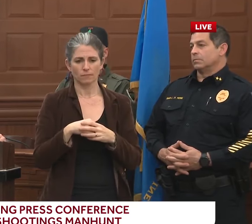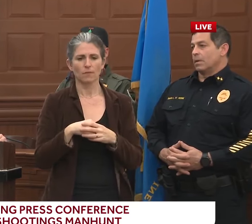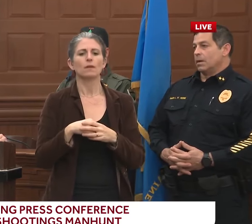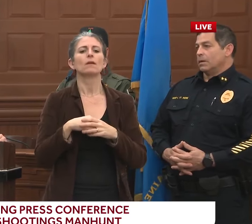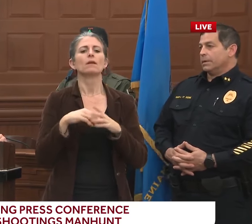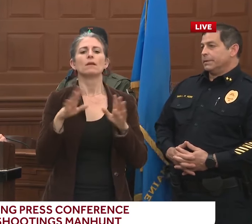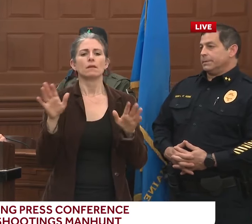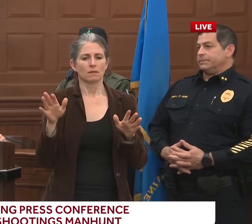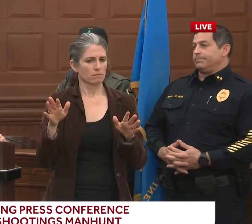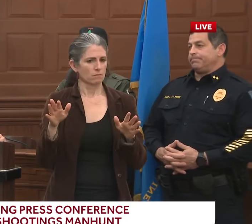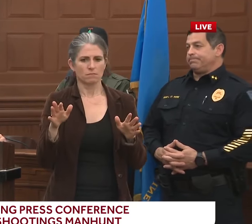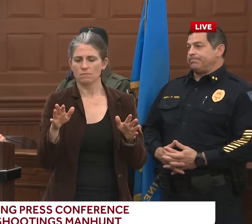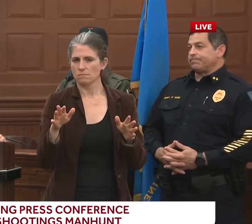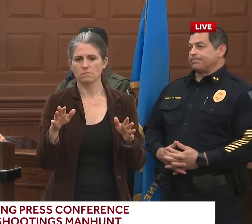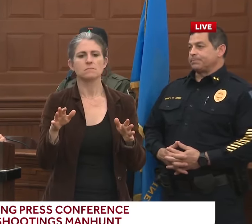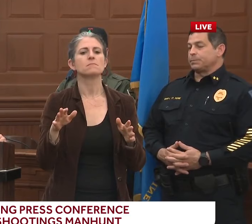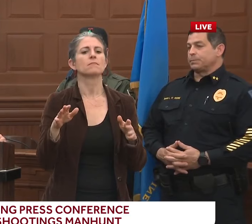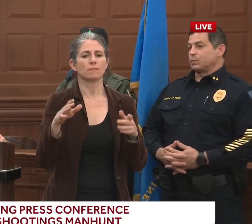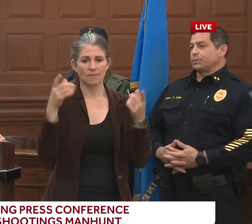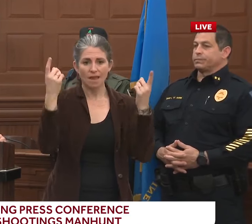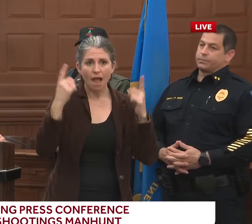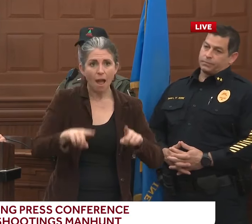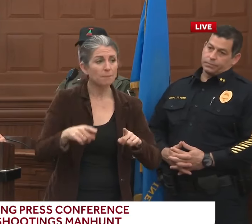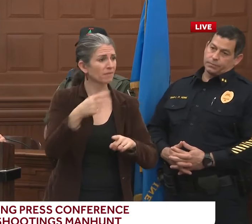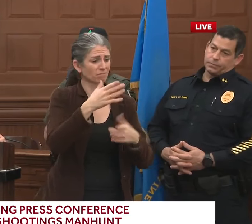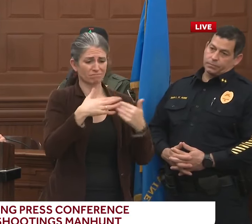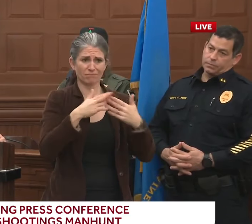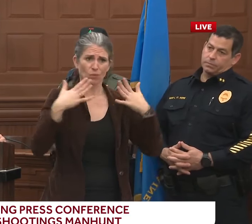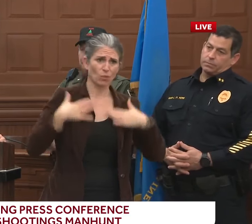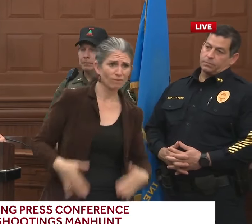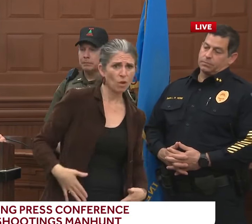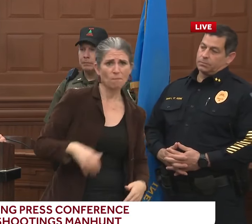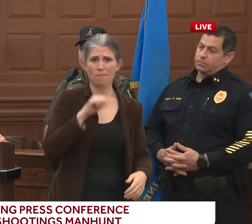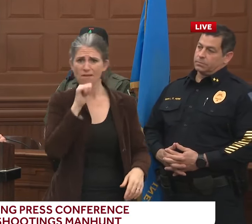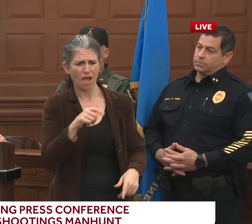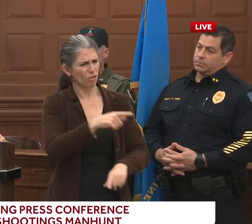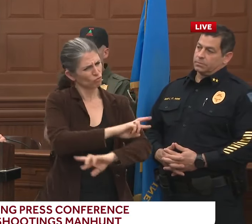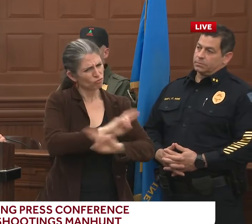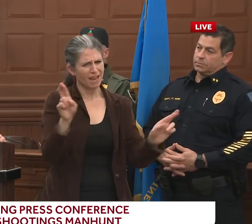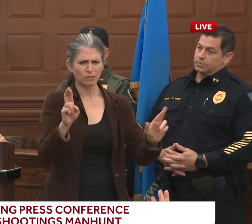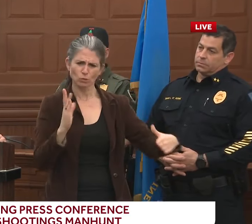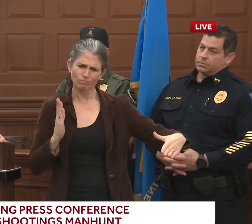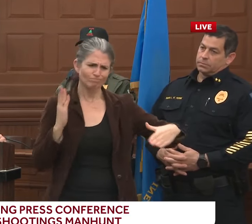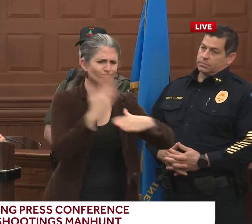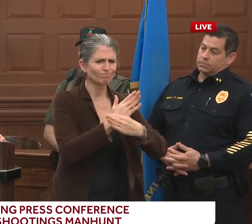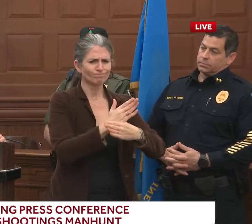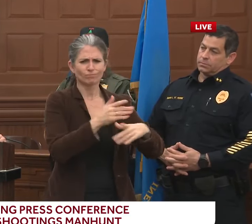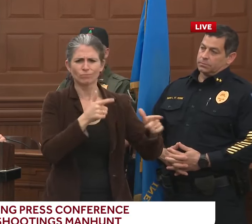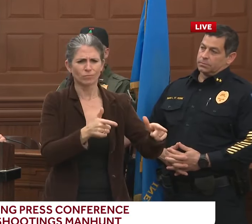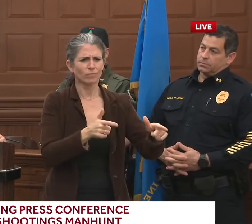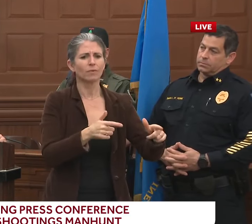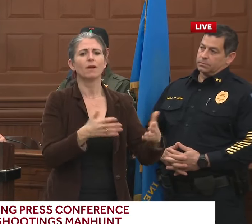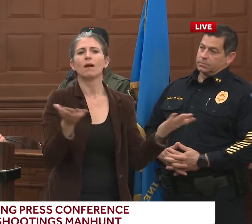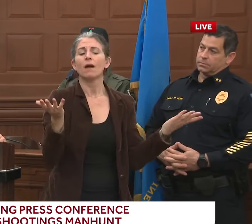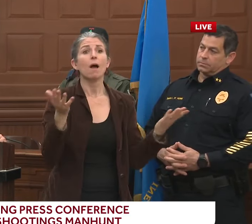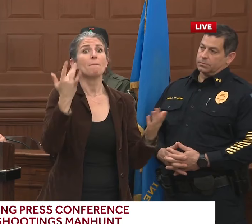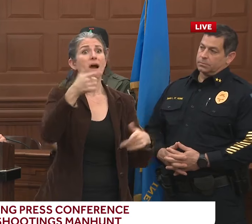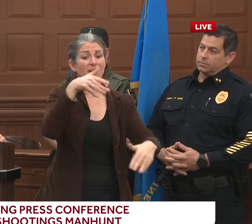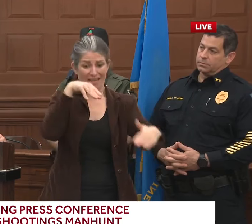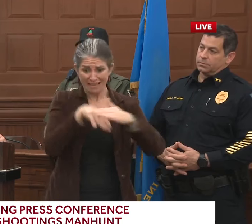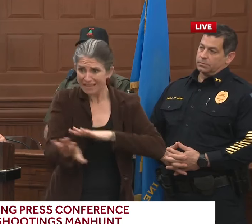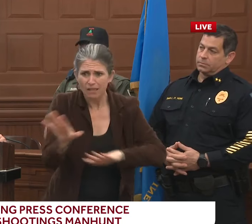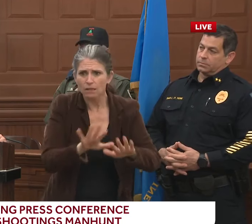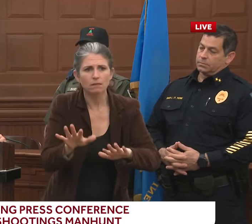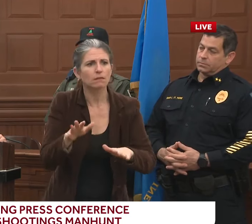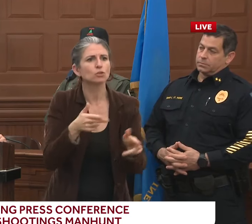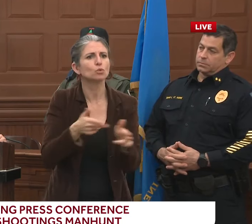to do whatever they need to do to make that scene safe. On that particular time, the suspect is no longer there. They're going in as if they were. So the